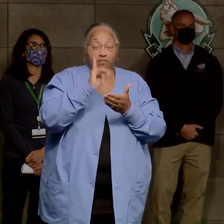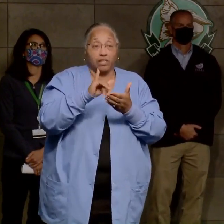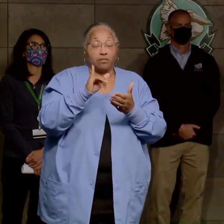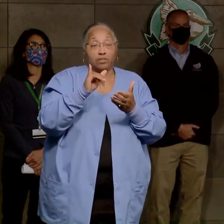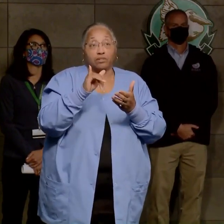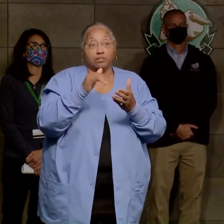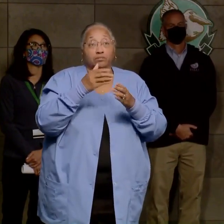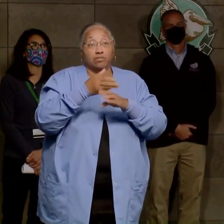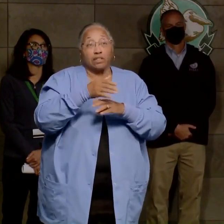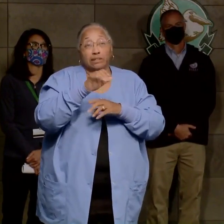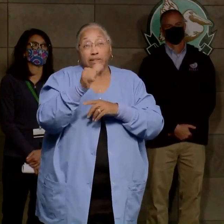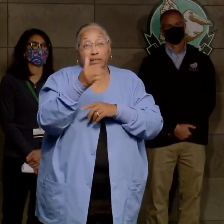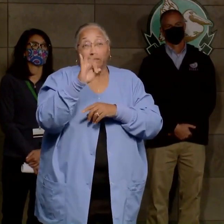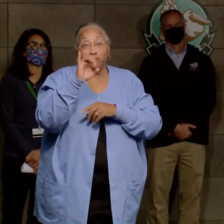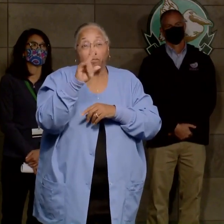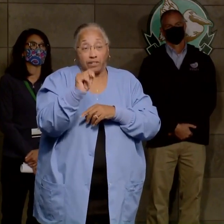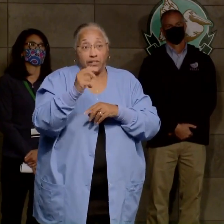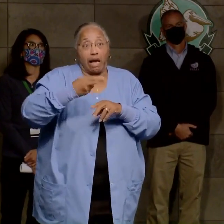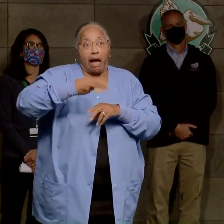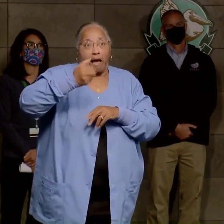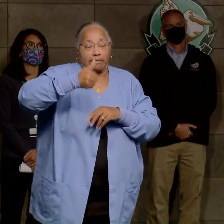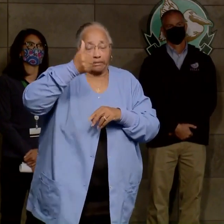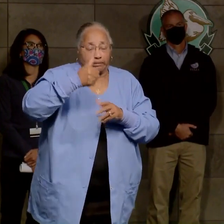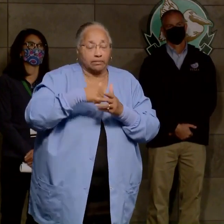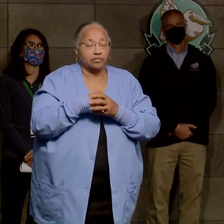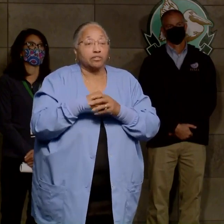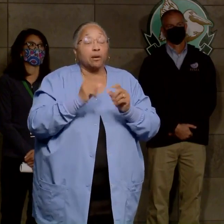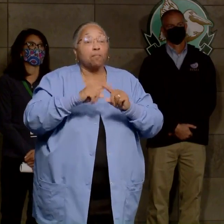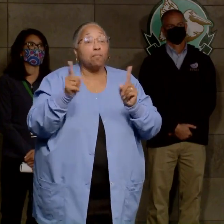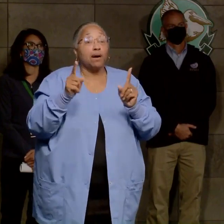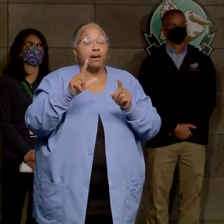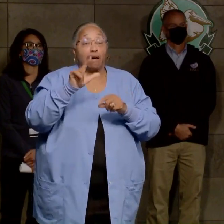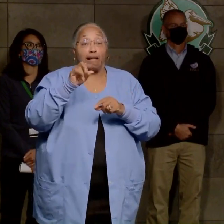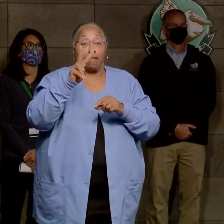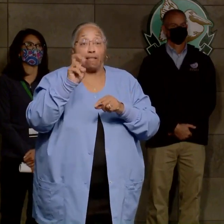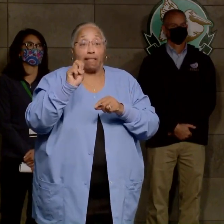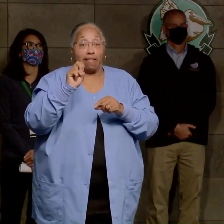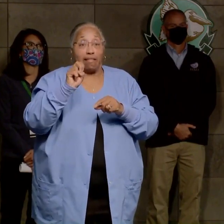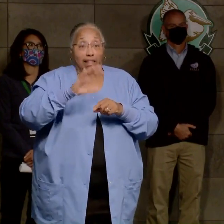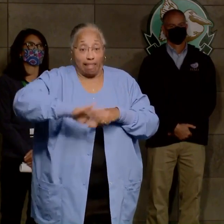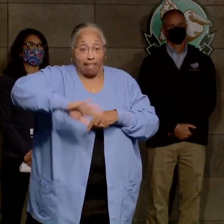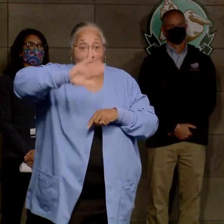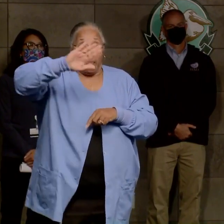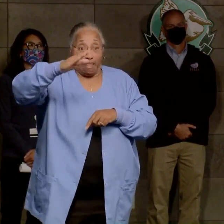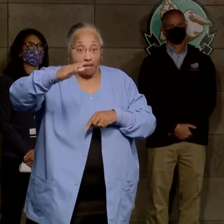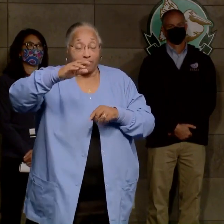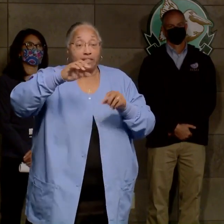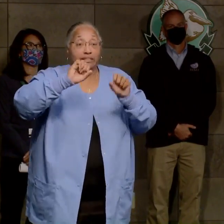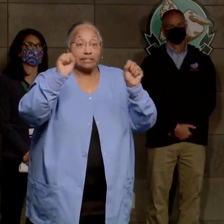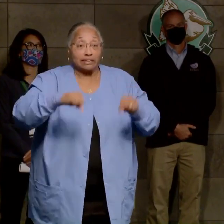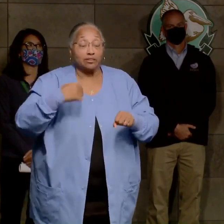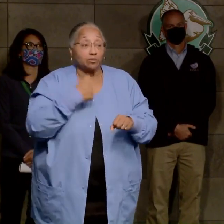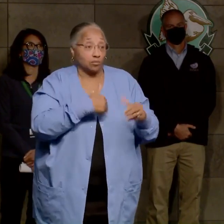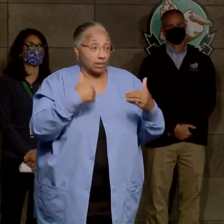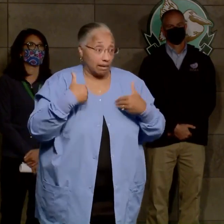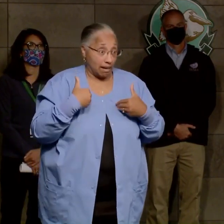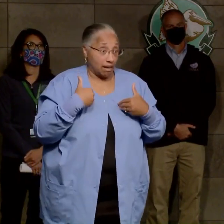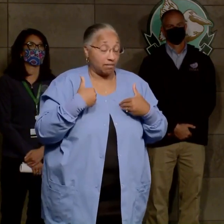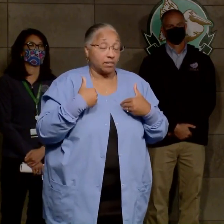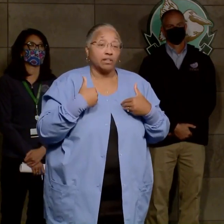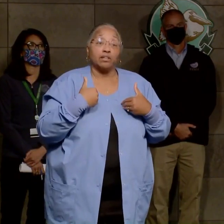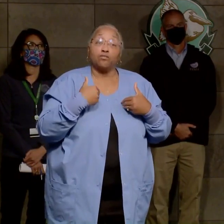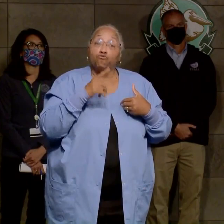highest point. But the levee systems that we have in southeast Louisiana performed extremely well.